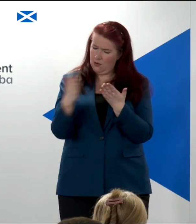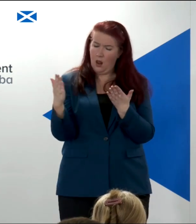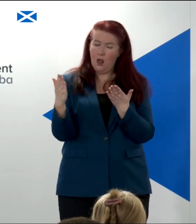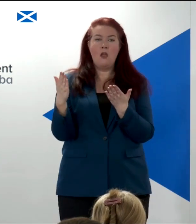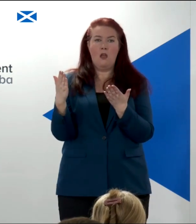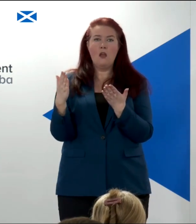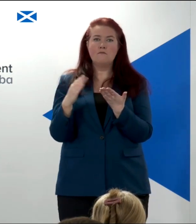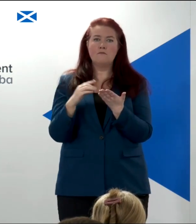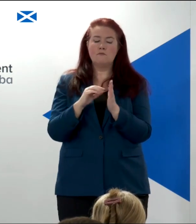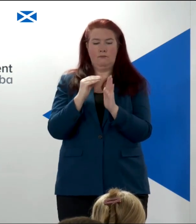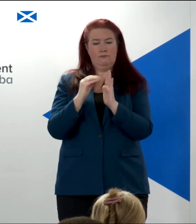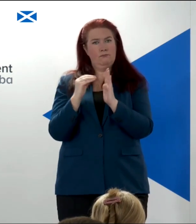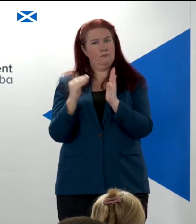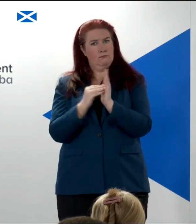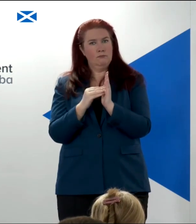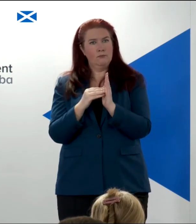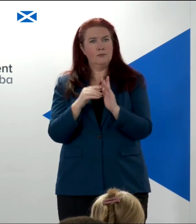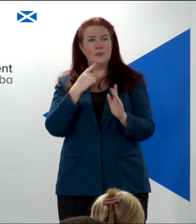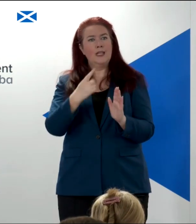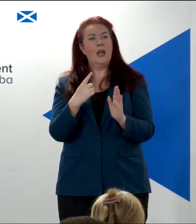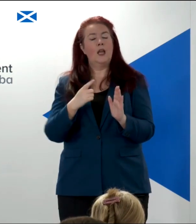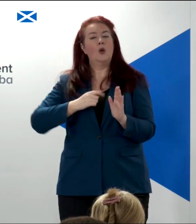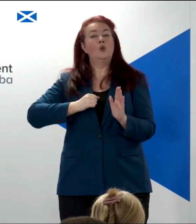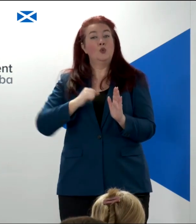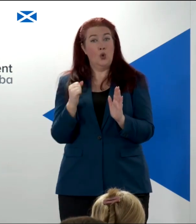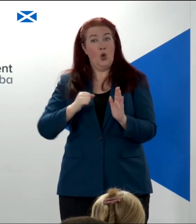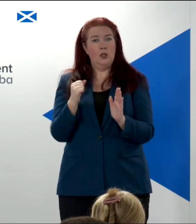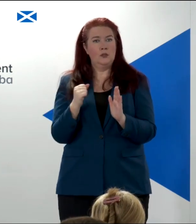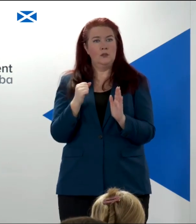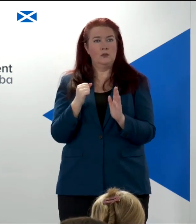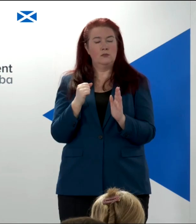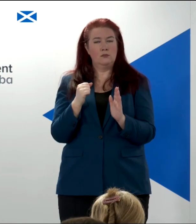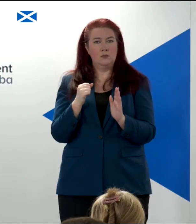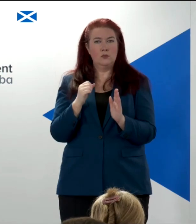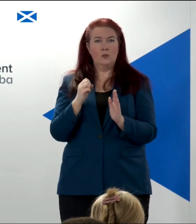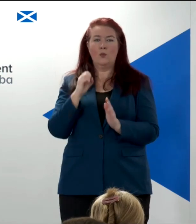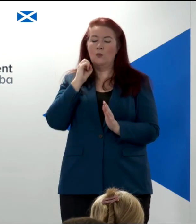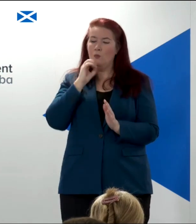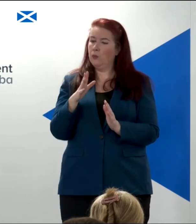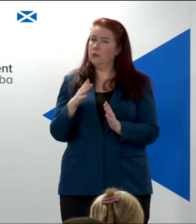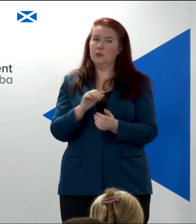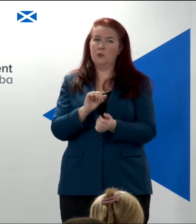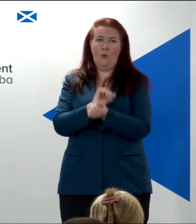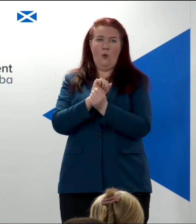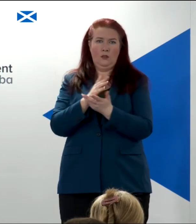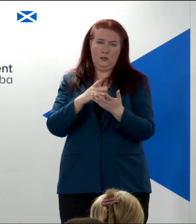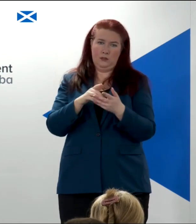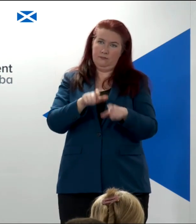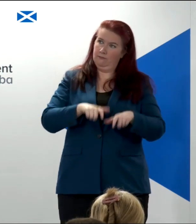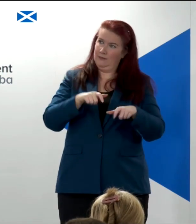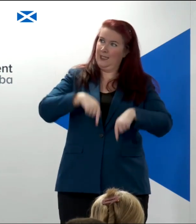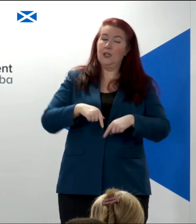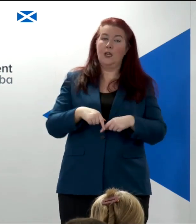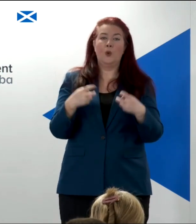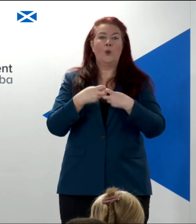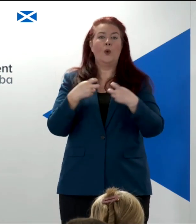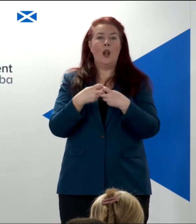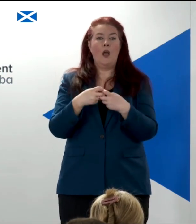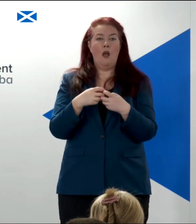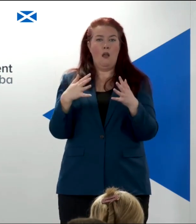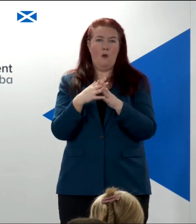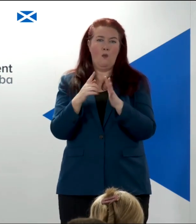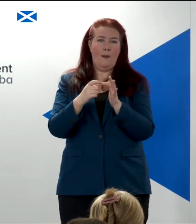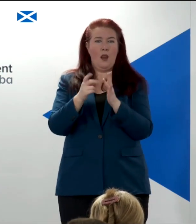and explicitly that Scotland will not host nuclear weapons. And many